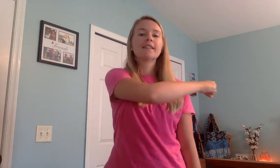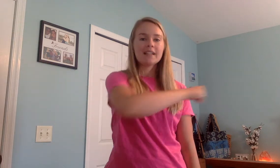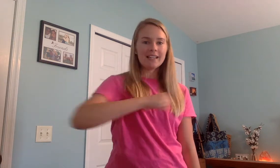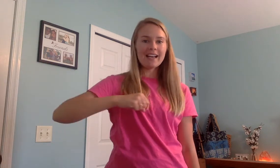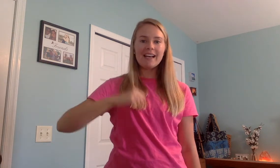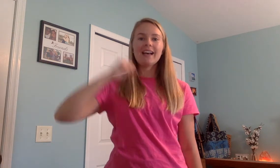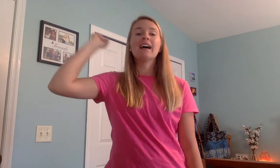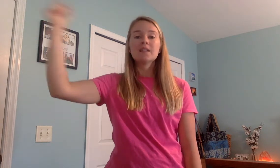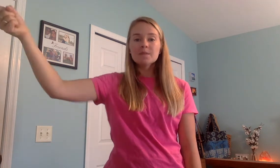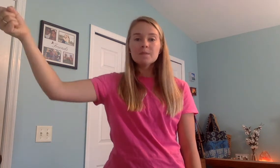Clasp.